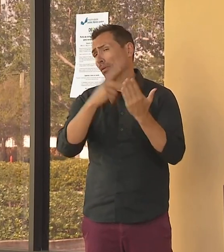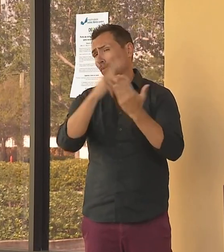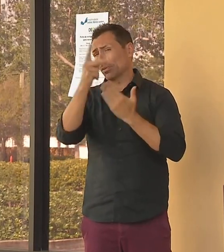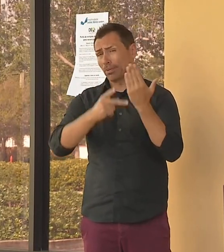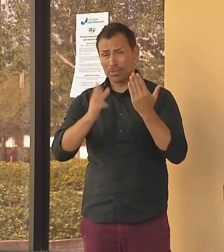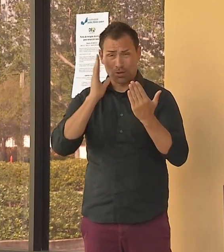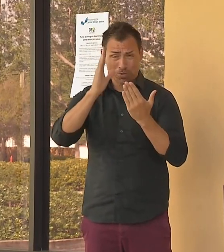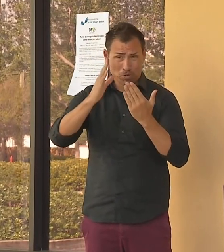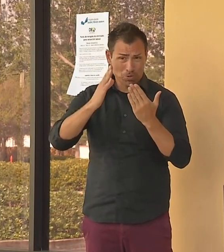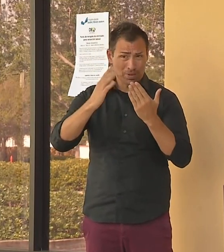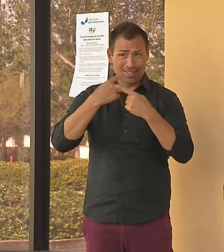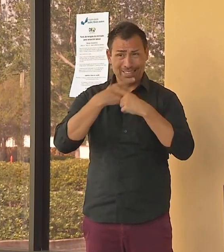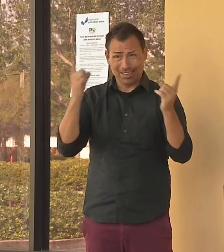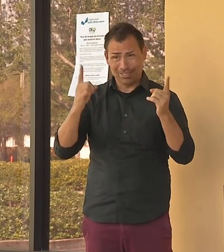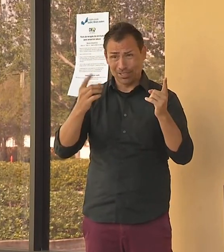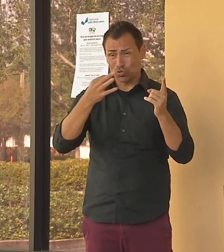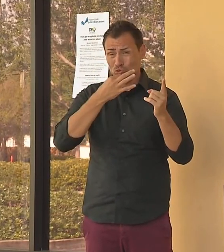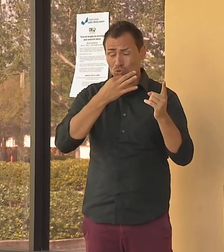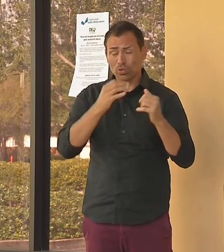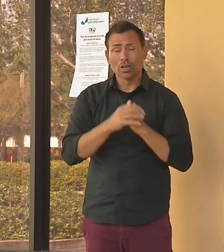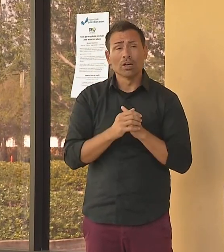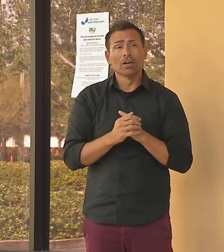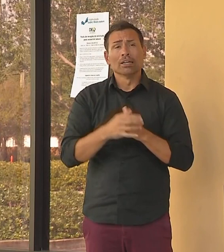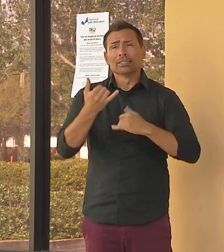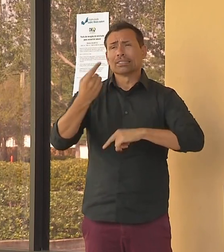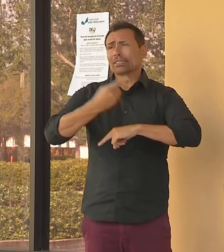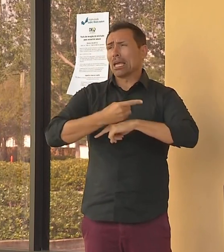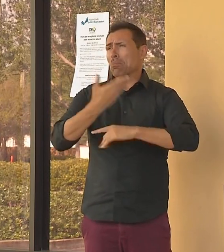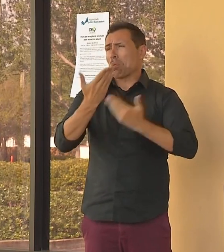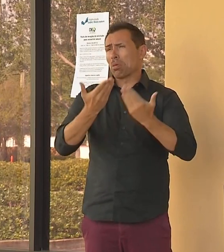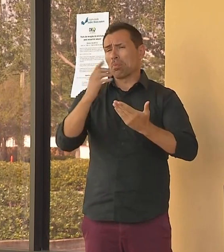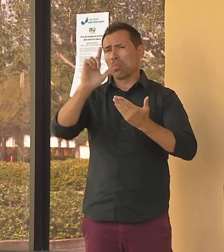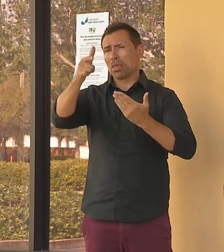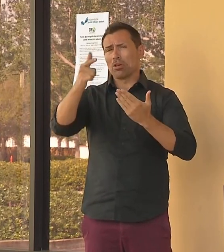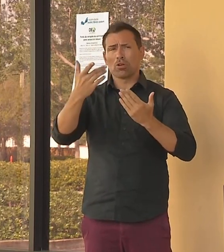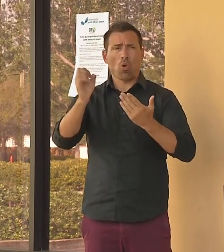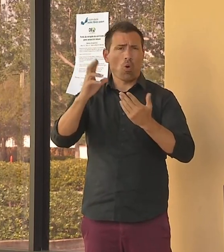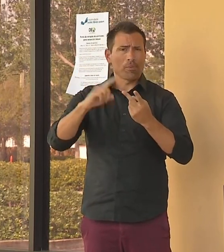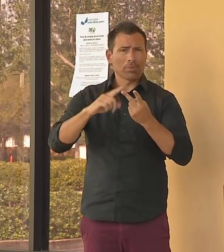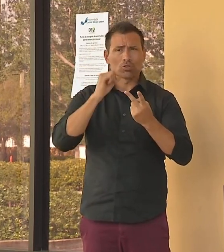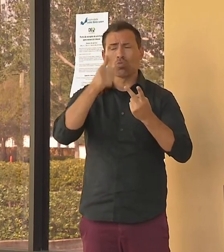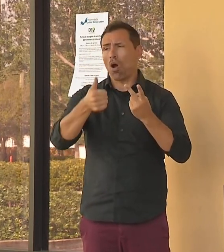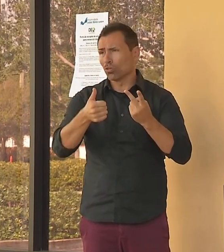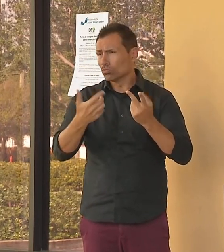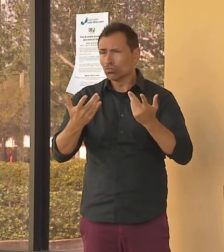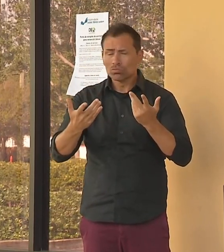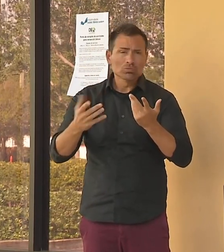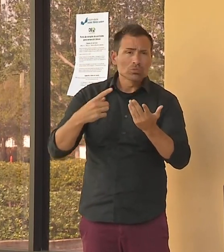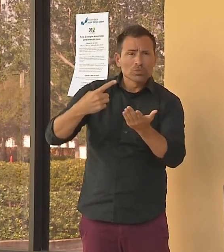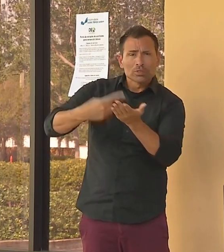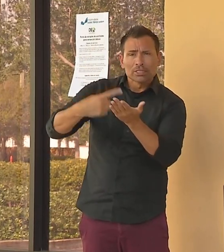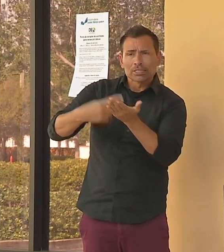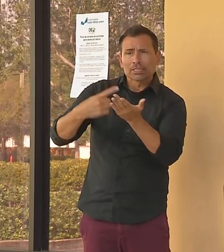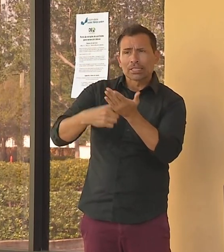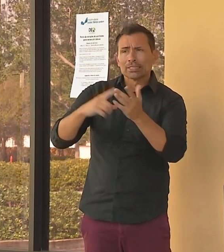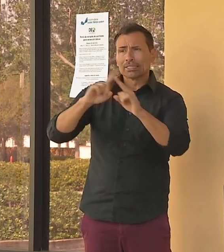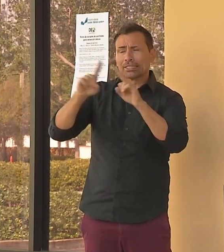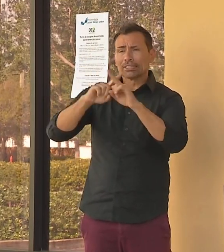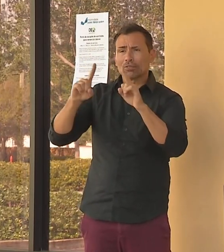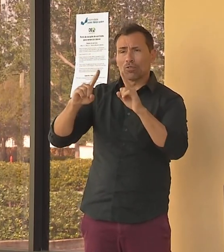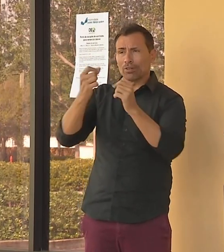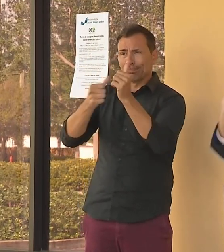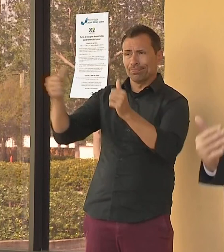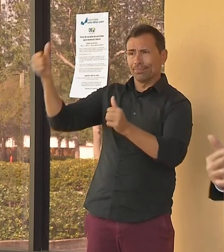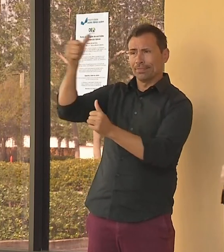announcing today, sometime later, either today or tomorrow, to talk to CEOs from our banks